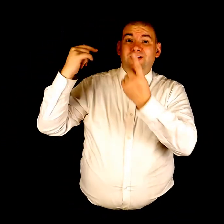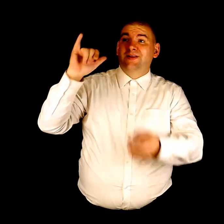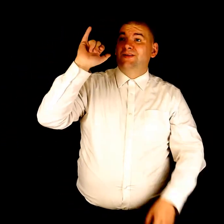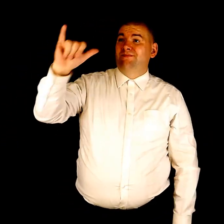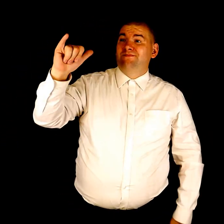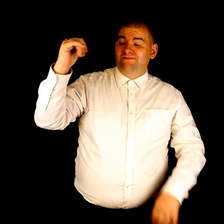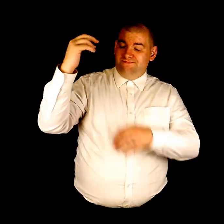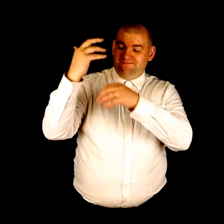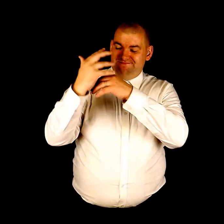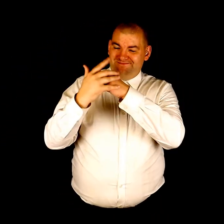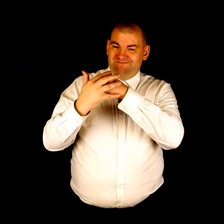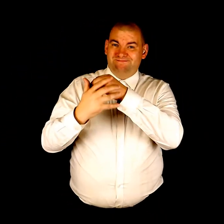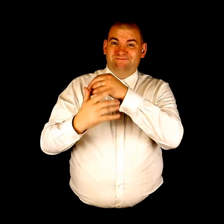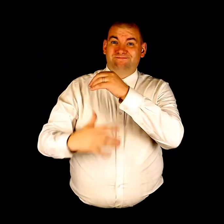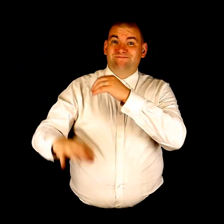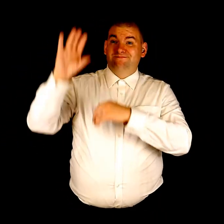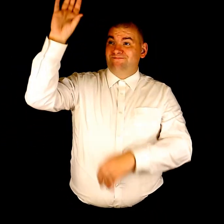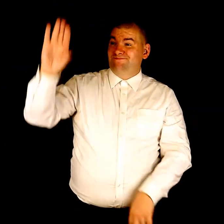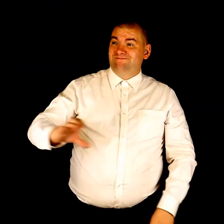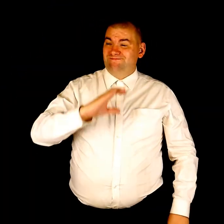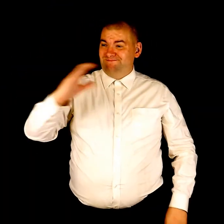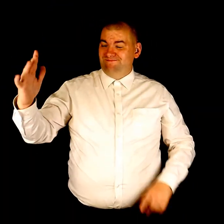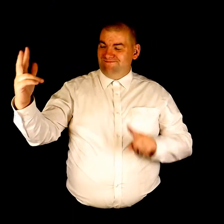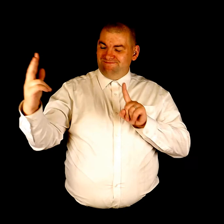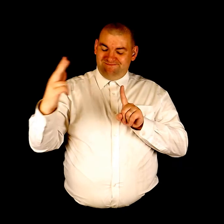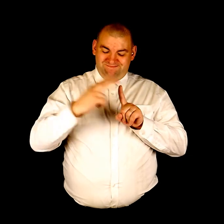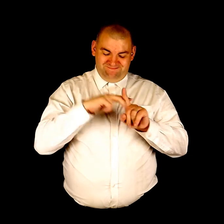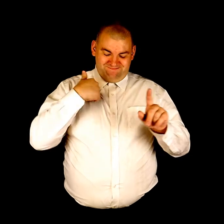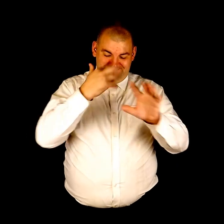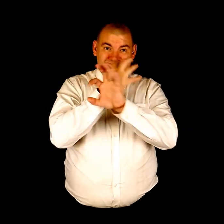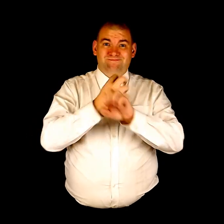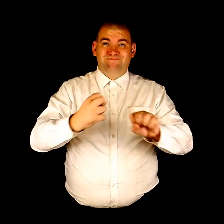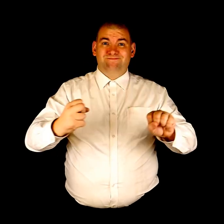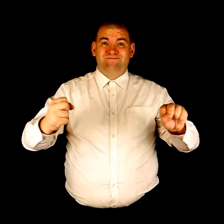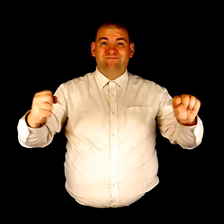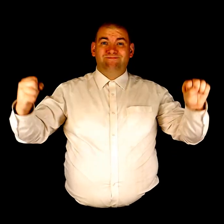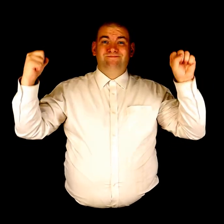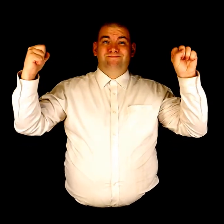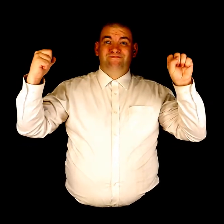that the blood was apart Forever I stand justified